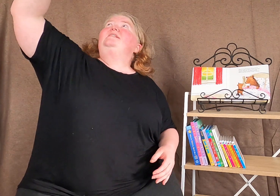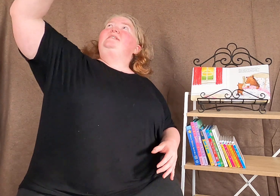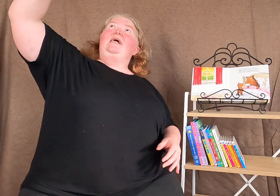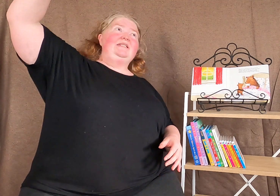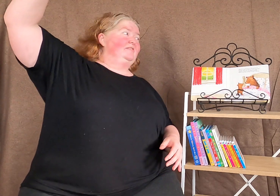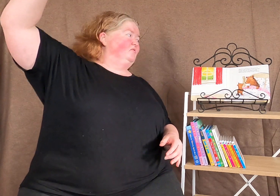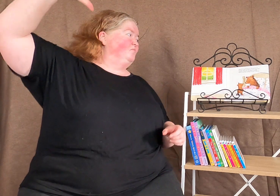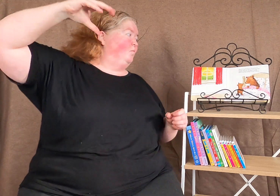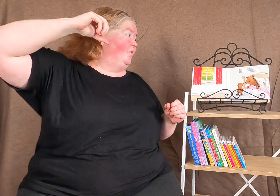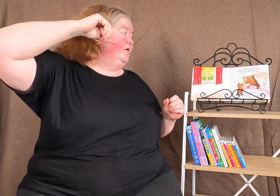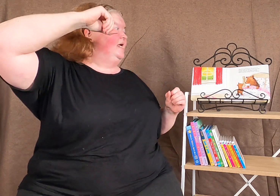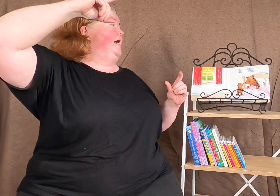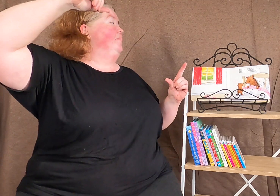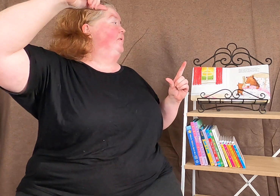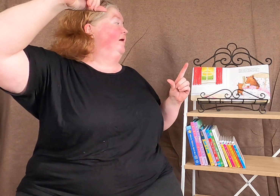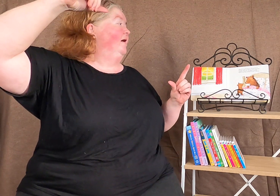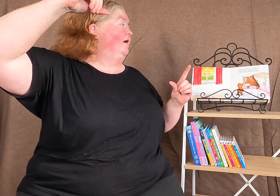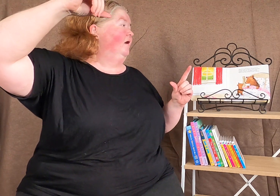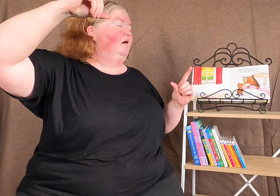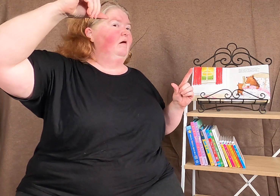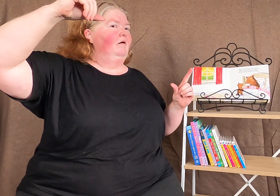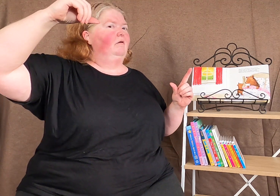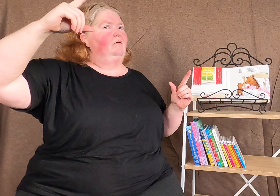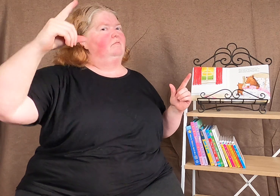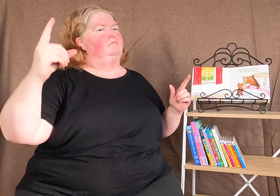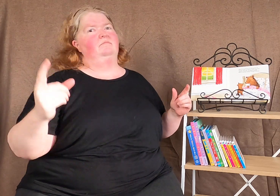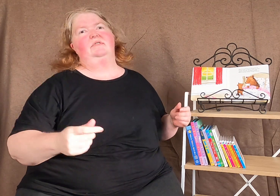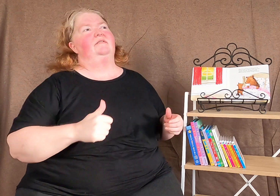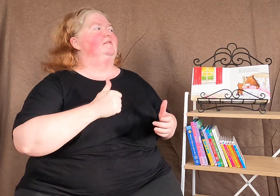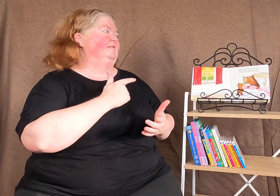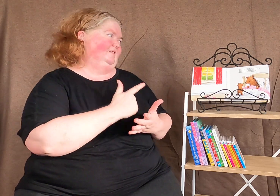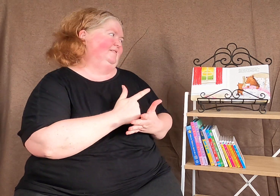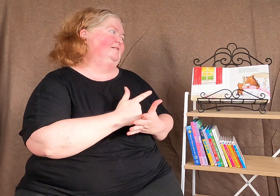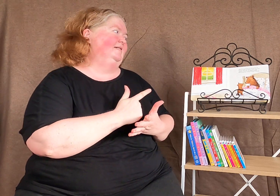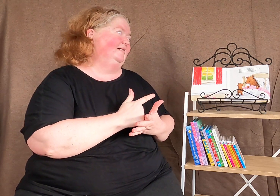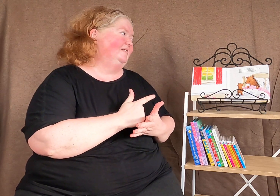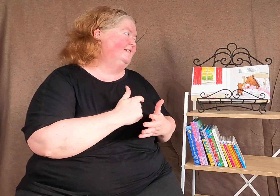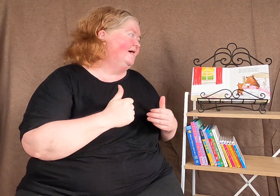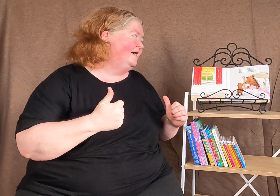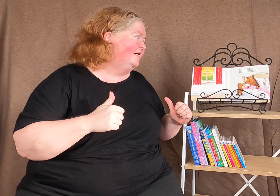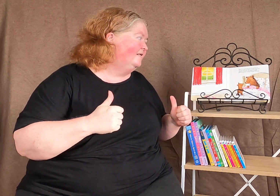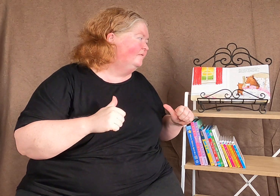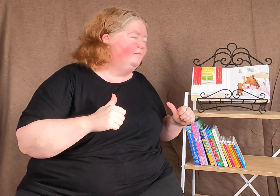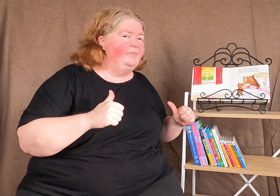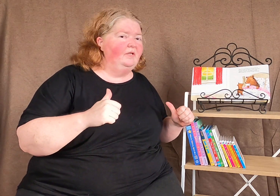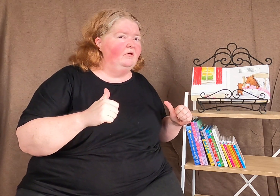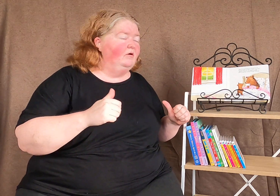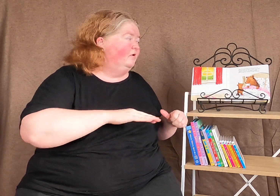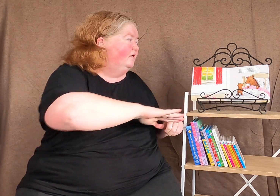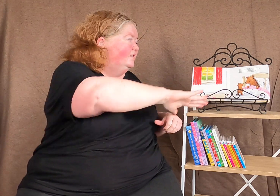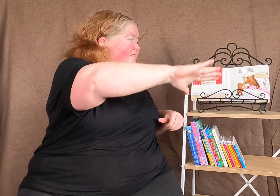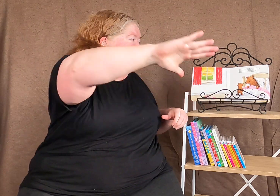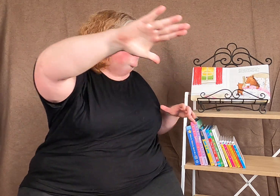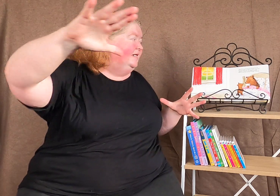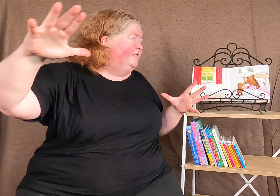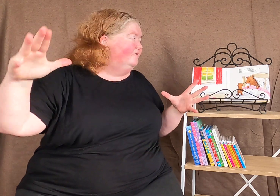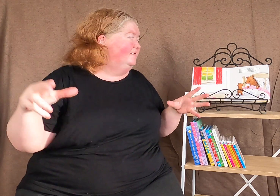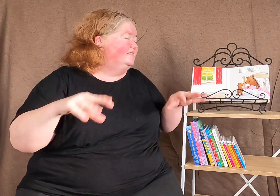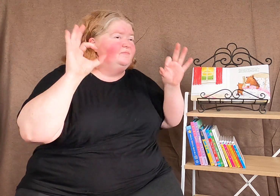sun's woken up. Oh, there's lots to get done. Together it's